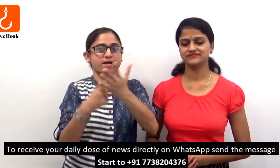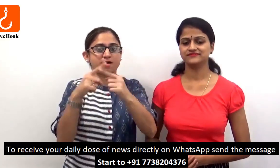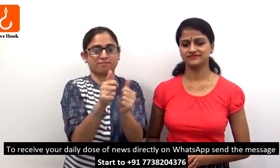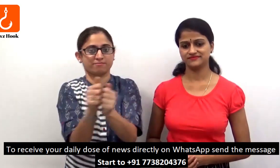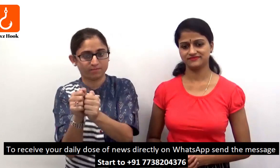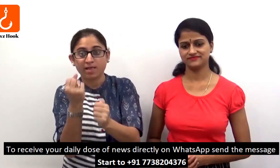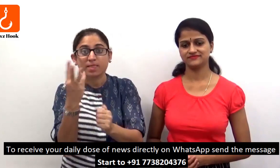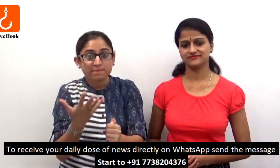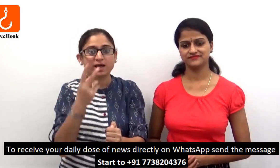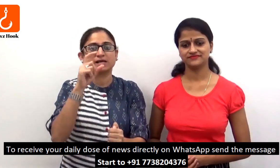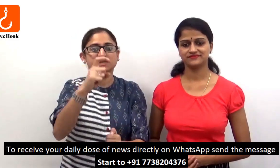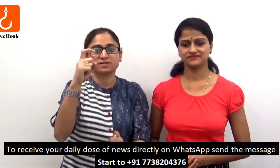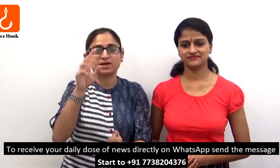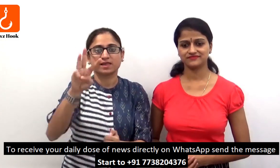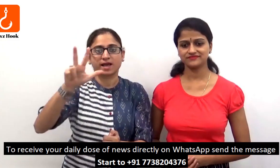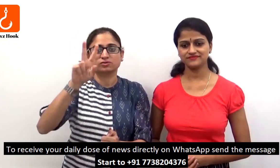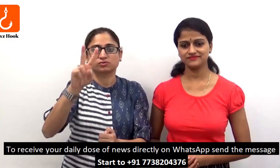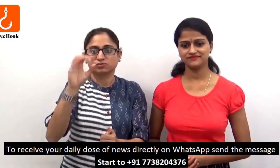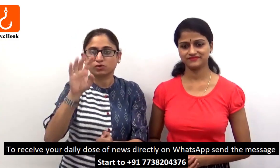four three seven six. Bye. Bye.